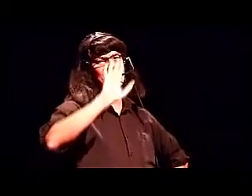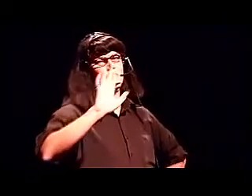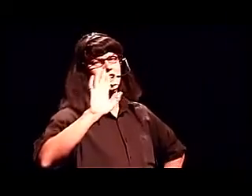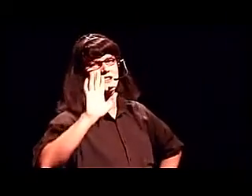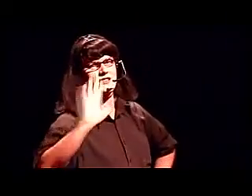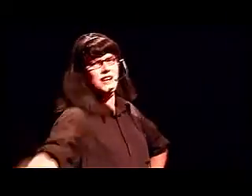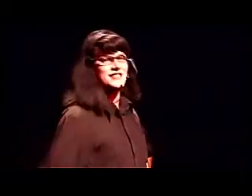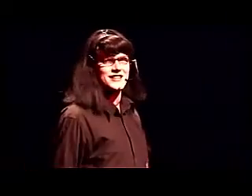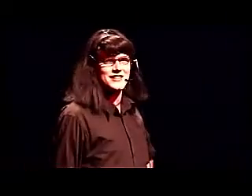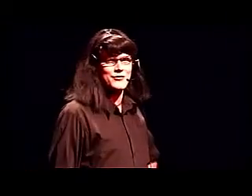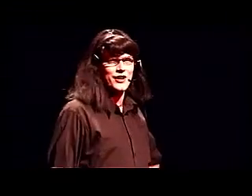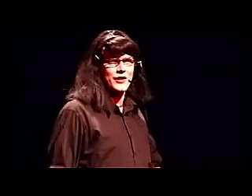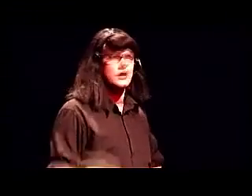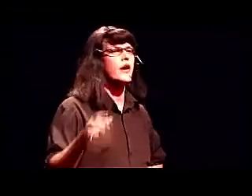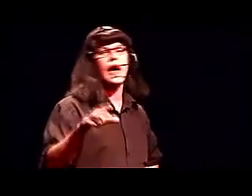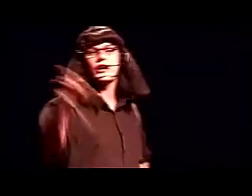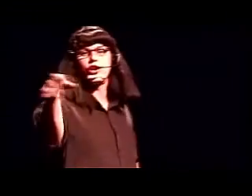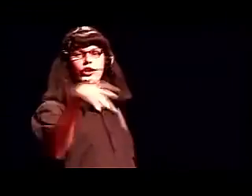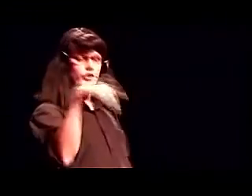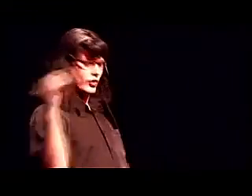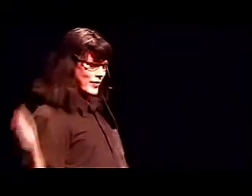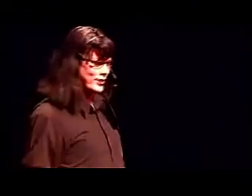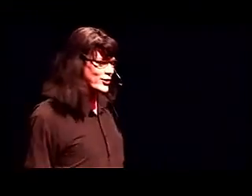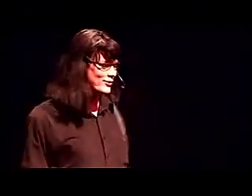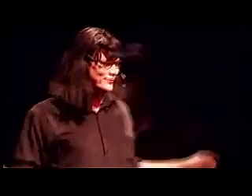Tracy, you are disgusting sometimes. Hang on, I've got a call coming through.